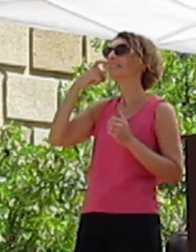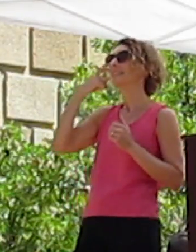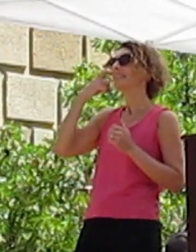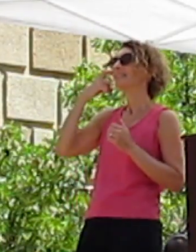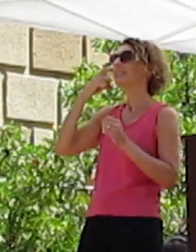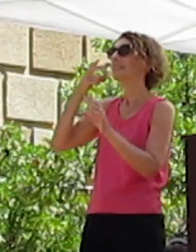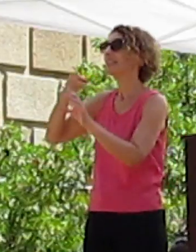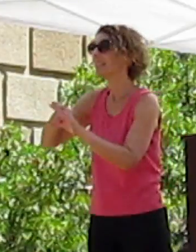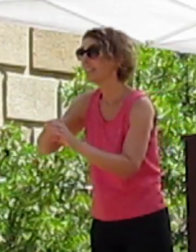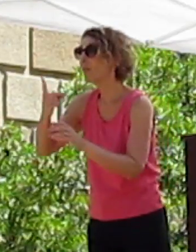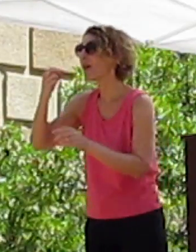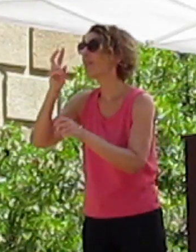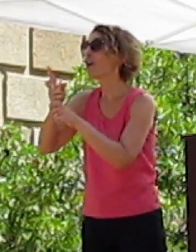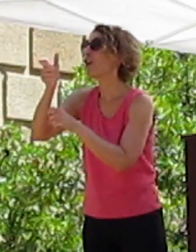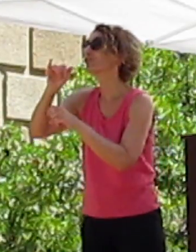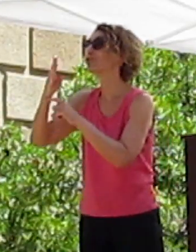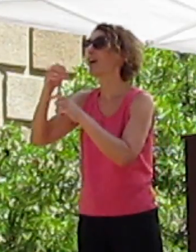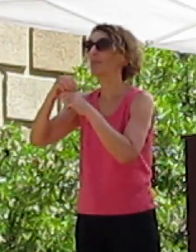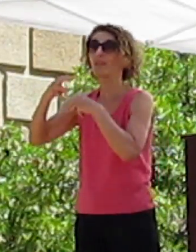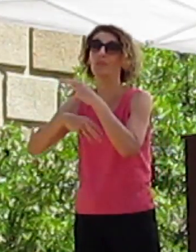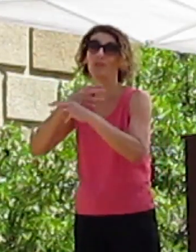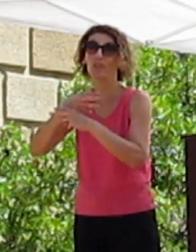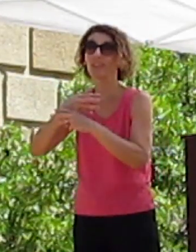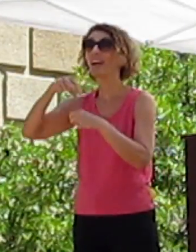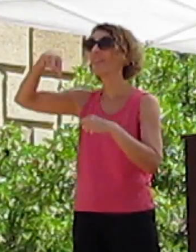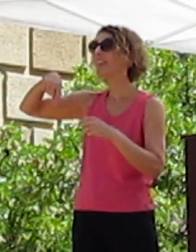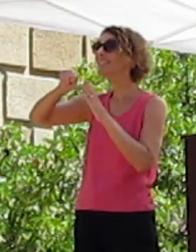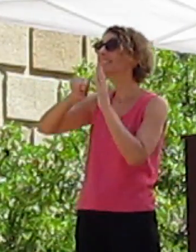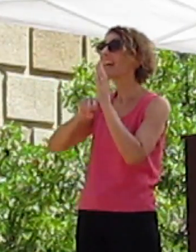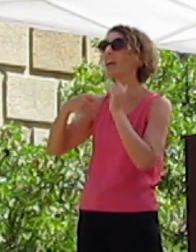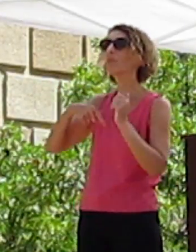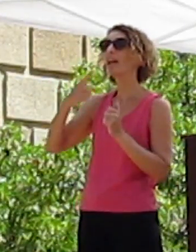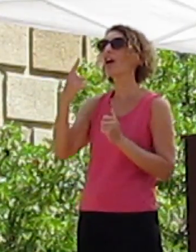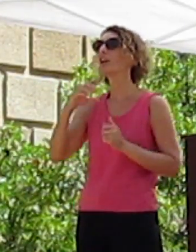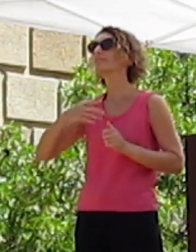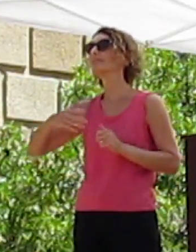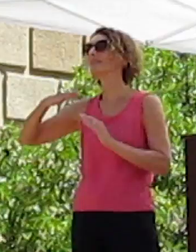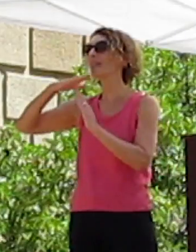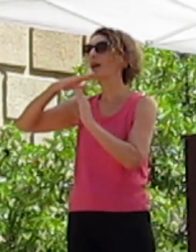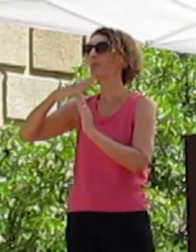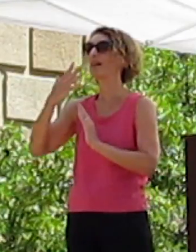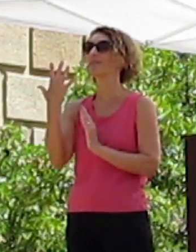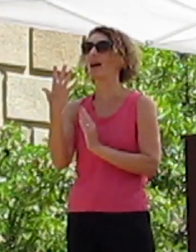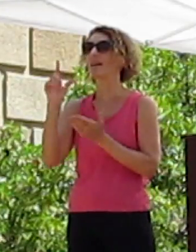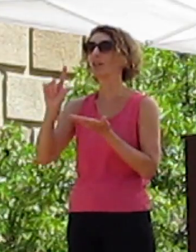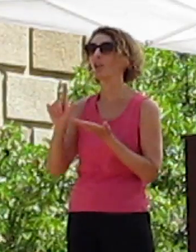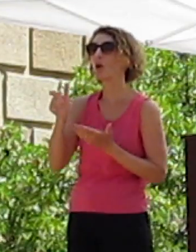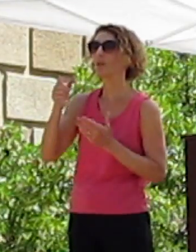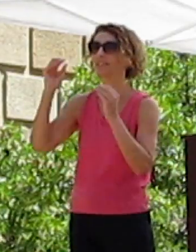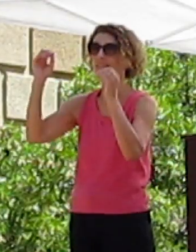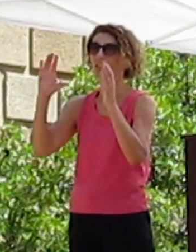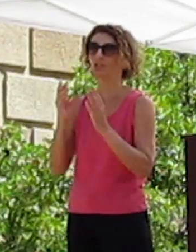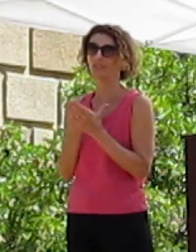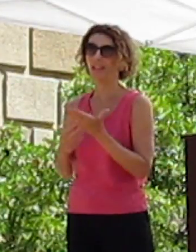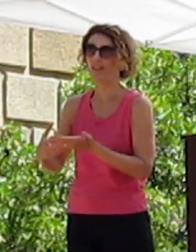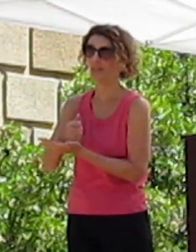most difficult jobs, in a state where we are the top five lowest teacher salaries, and we